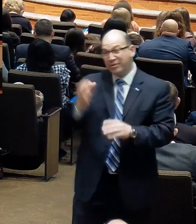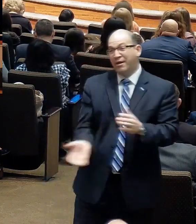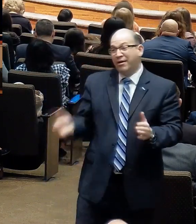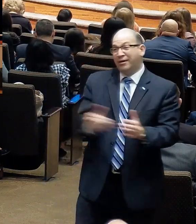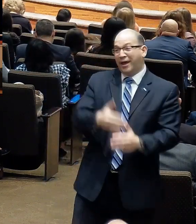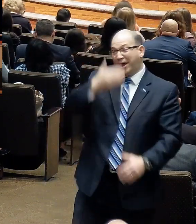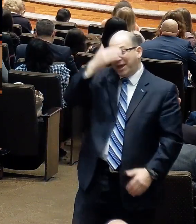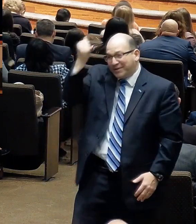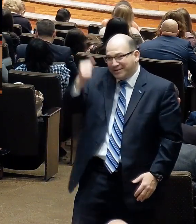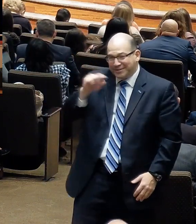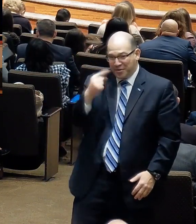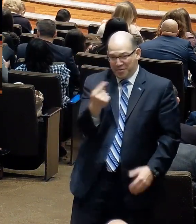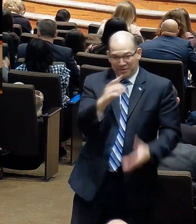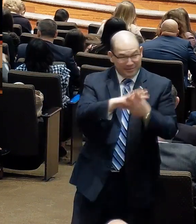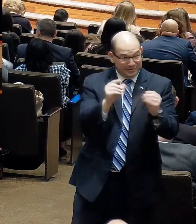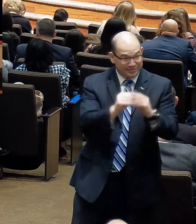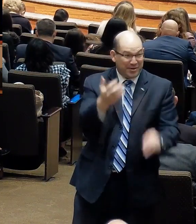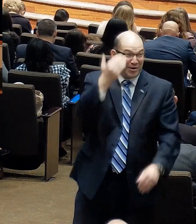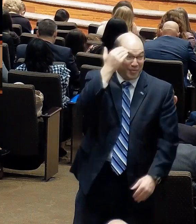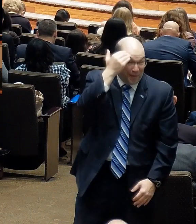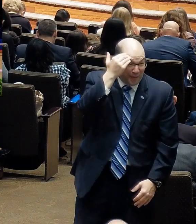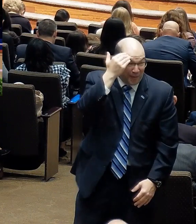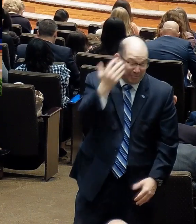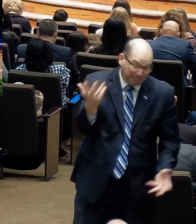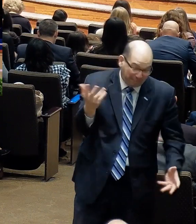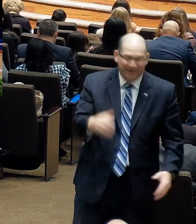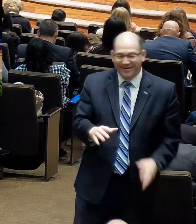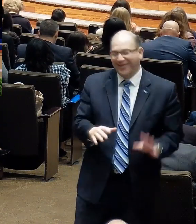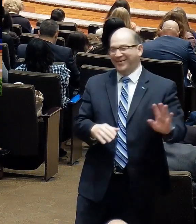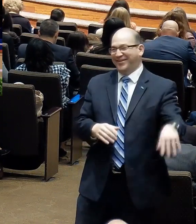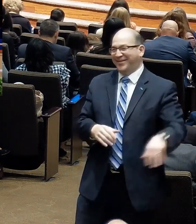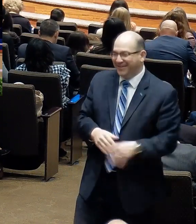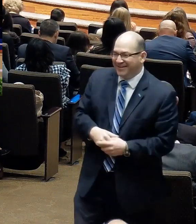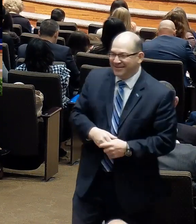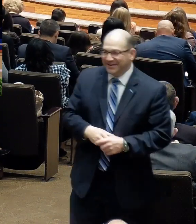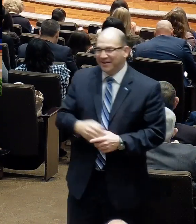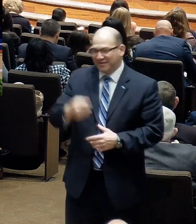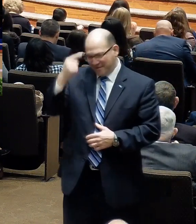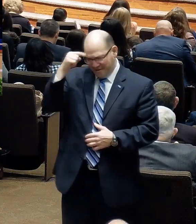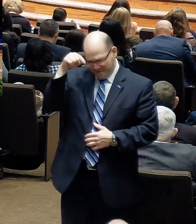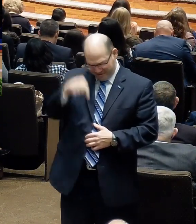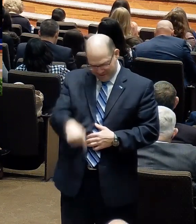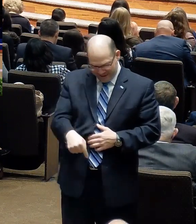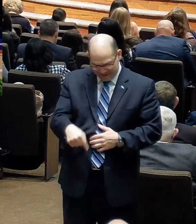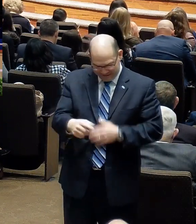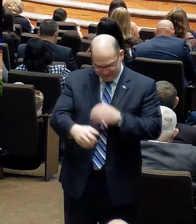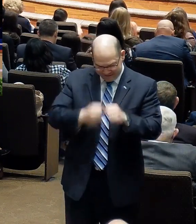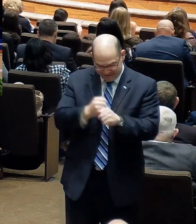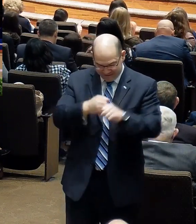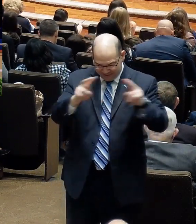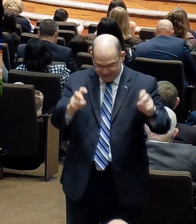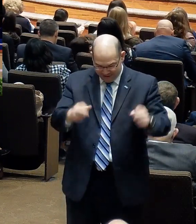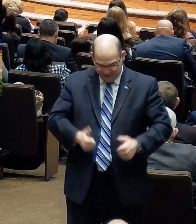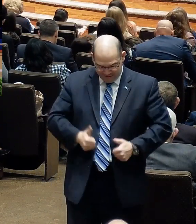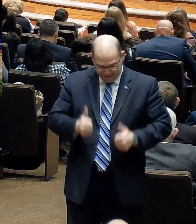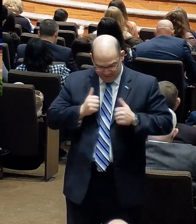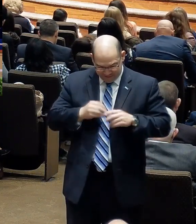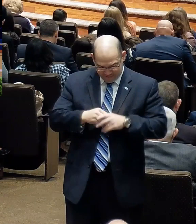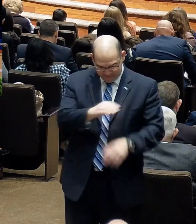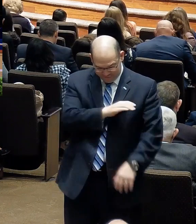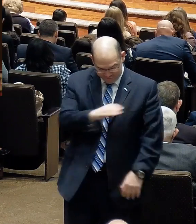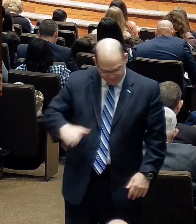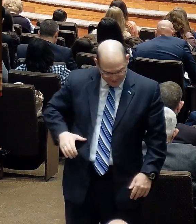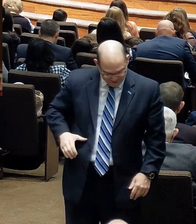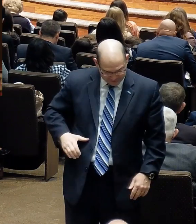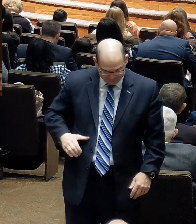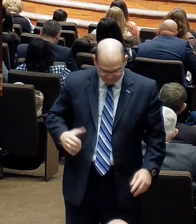John 11. But I thought with the theme of this year's conference, Alive in Christ, and I believe that's your church theme this year, Alive in Christ, I don't know